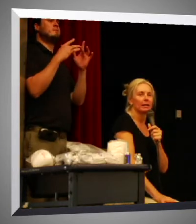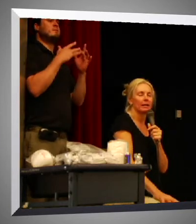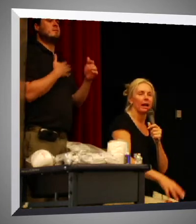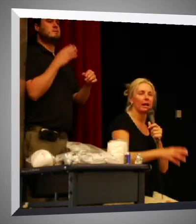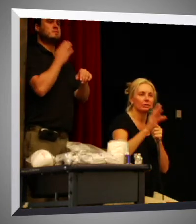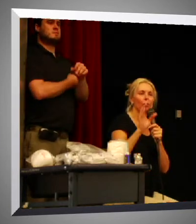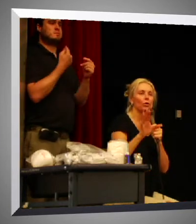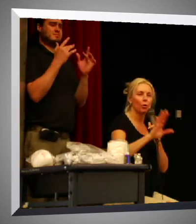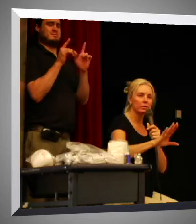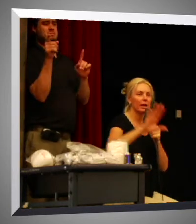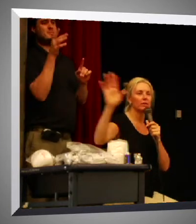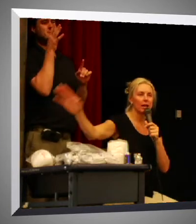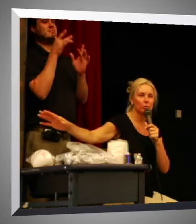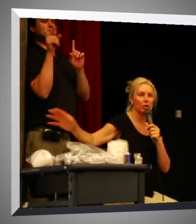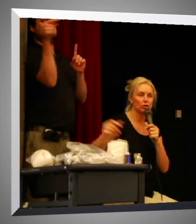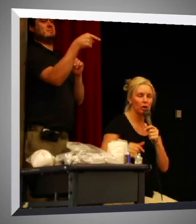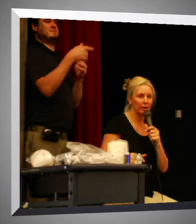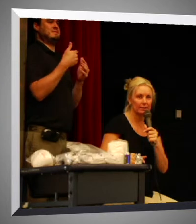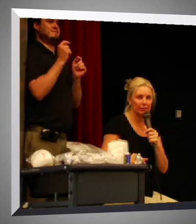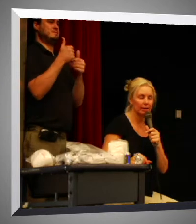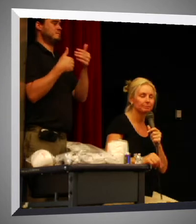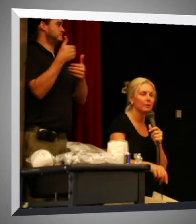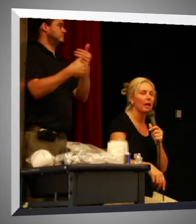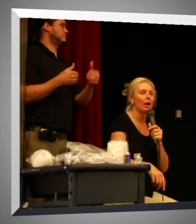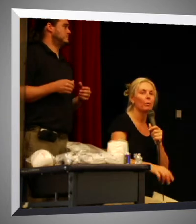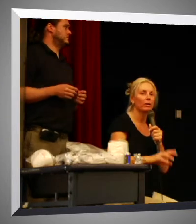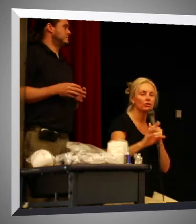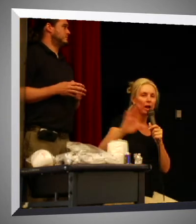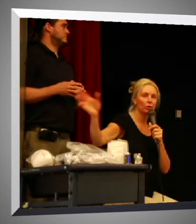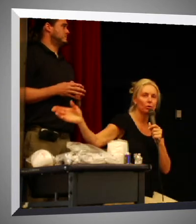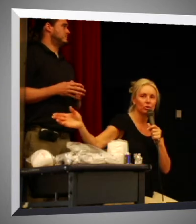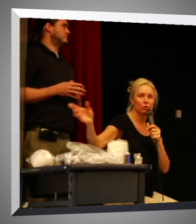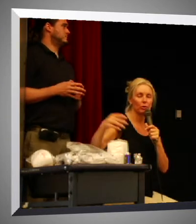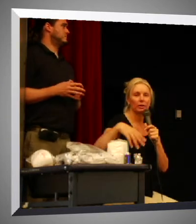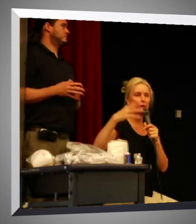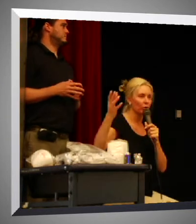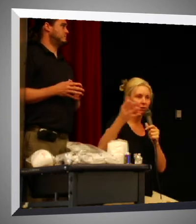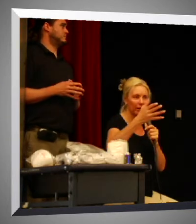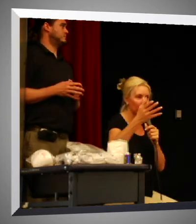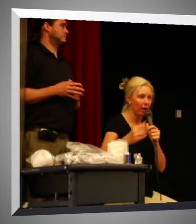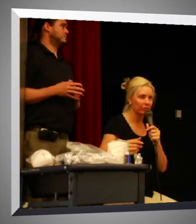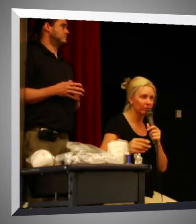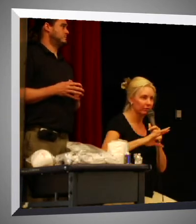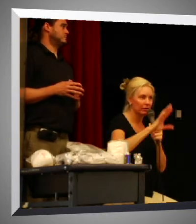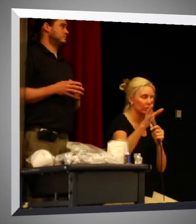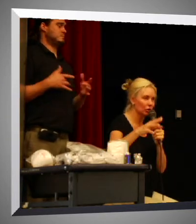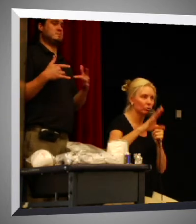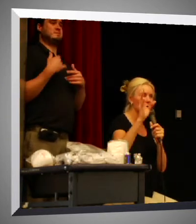and it's for your safety as well as your child's safety. When your child goes to school, I don't know if any of you have children